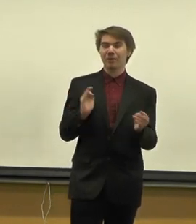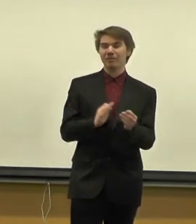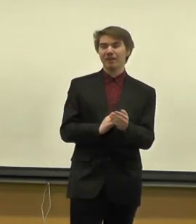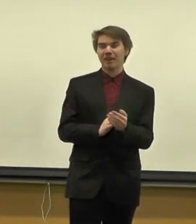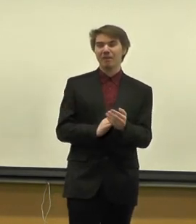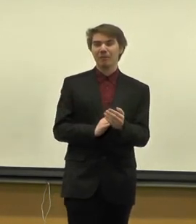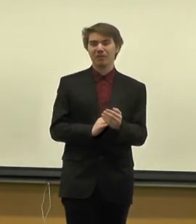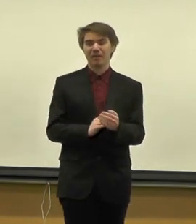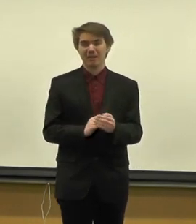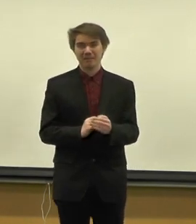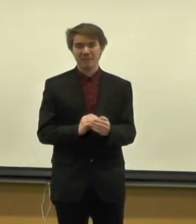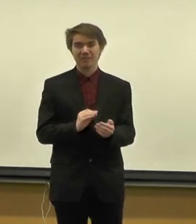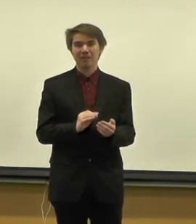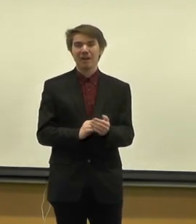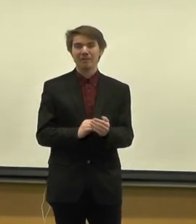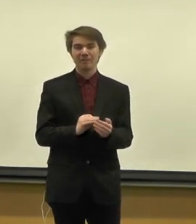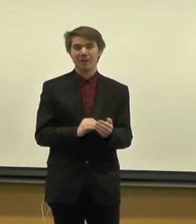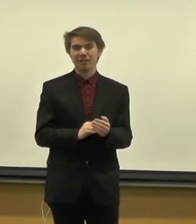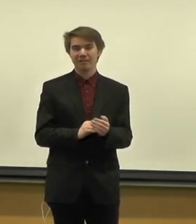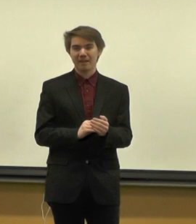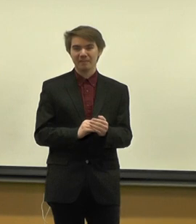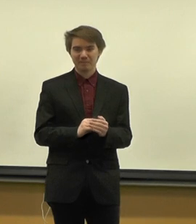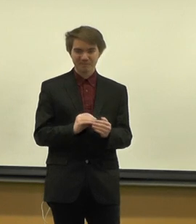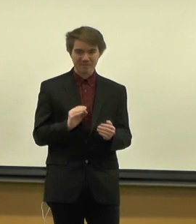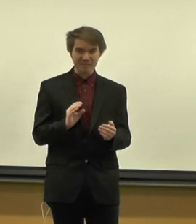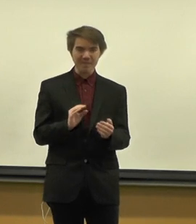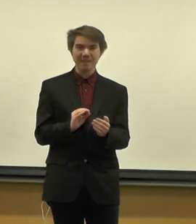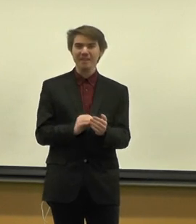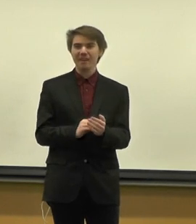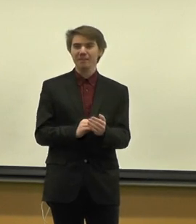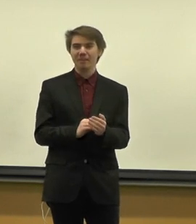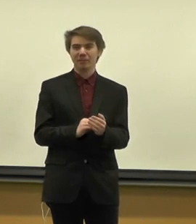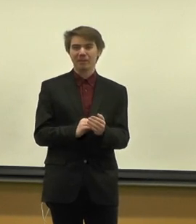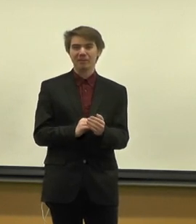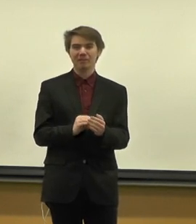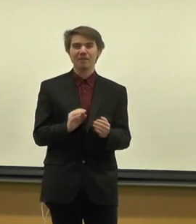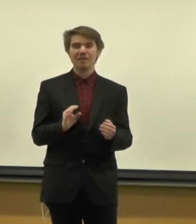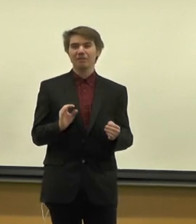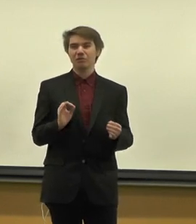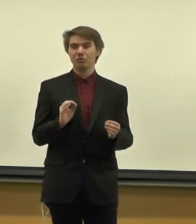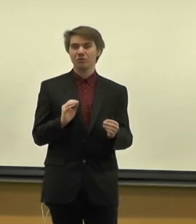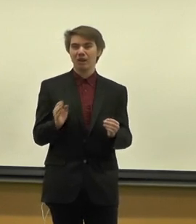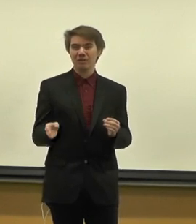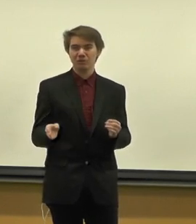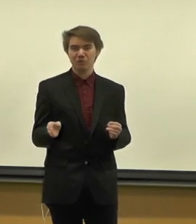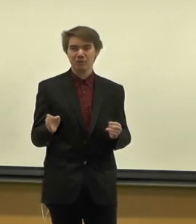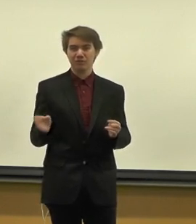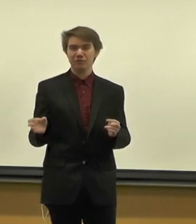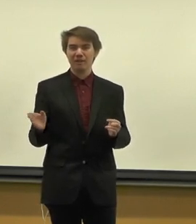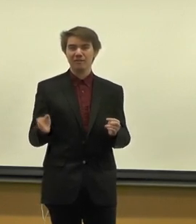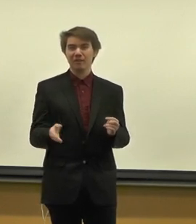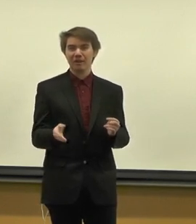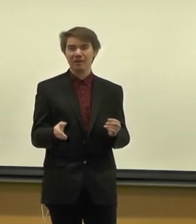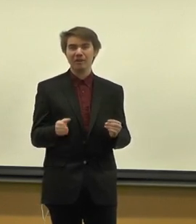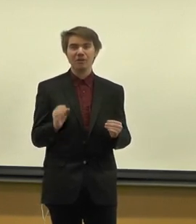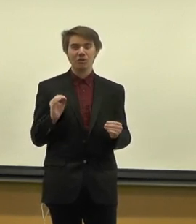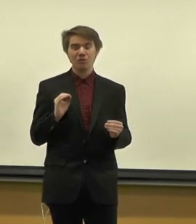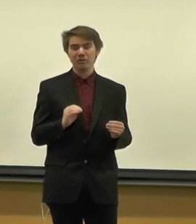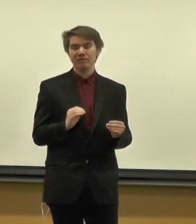person that came up with it, his name is Thomas Gallaudet. And he came up with this to talk to his friend's daughter, who was